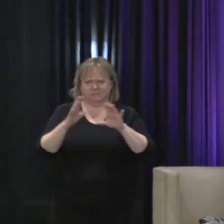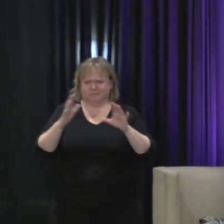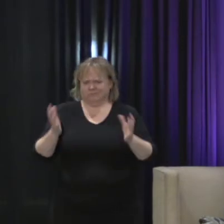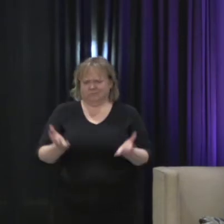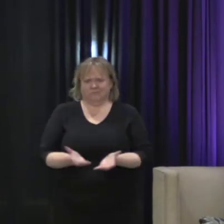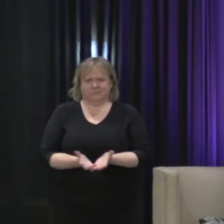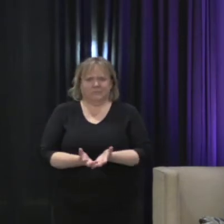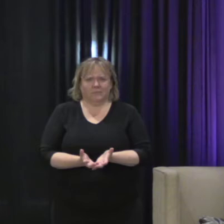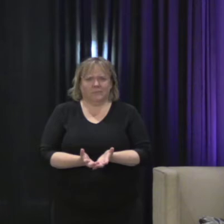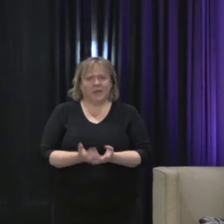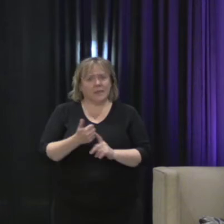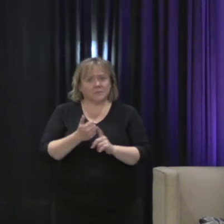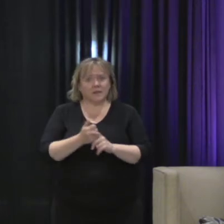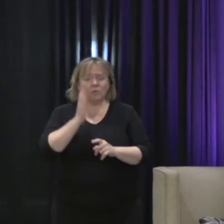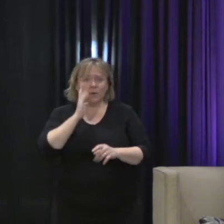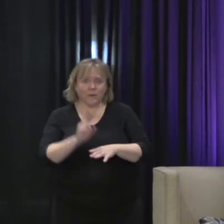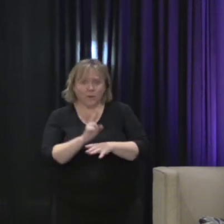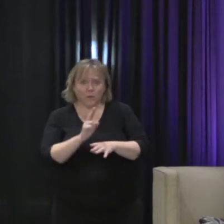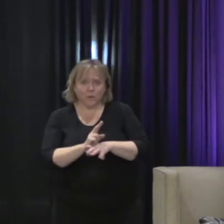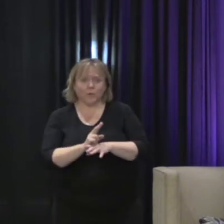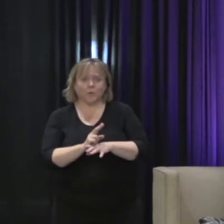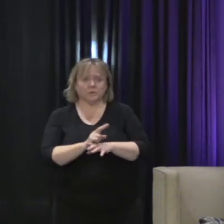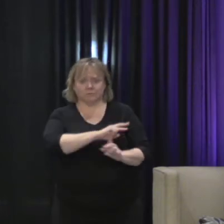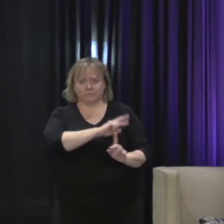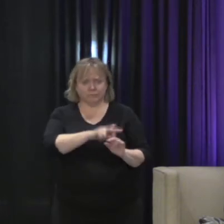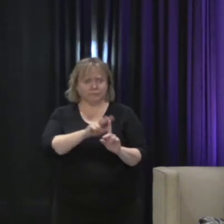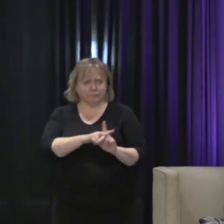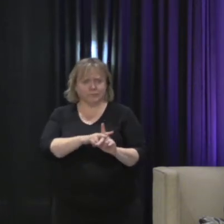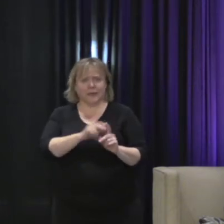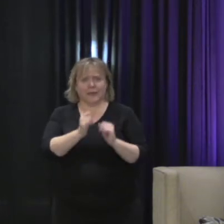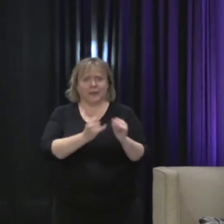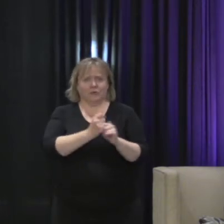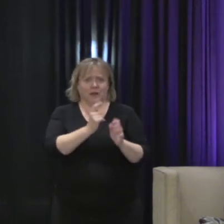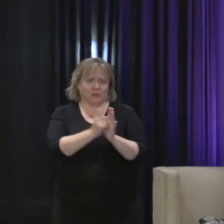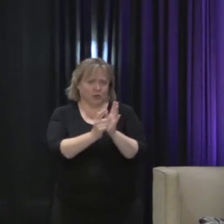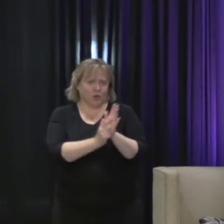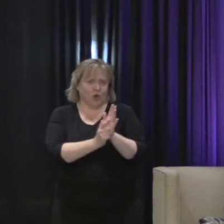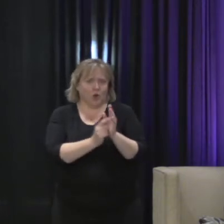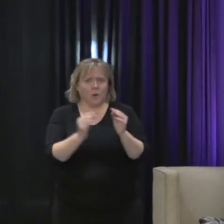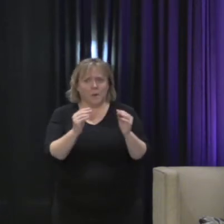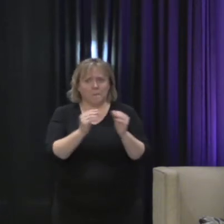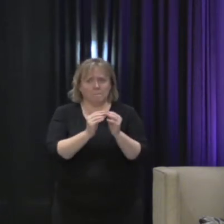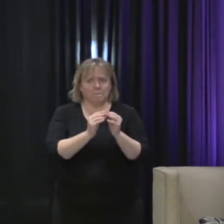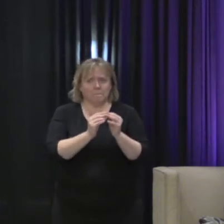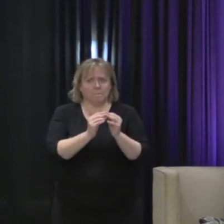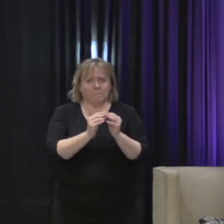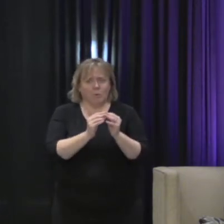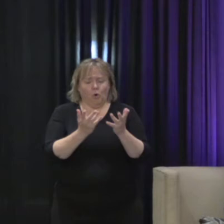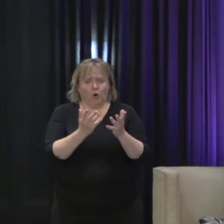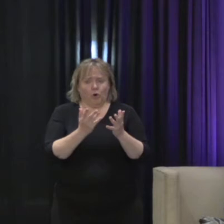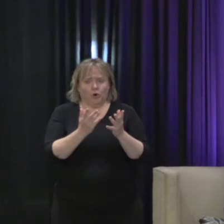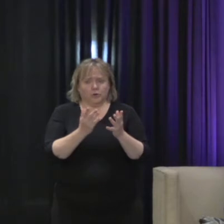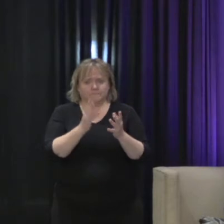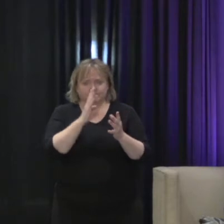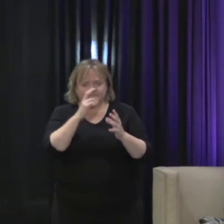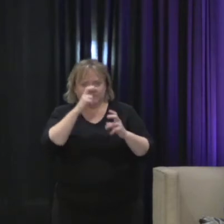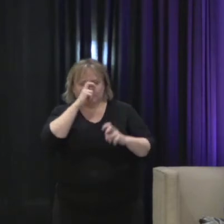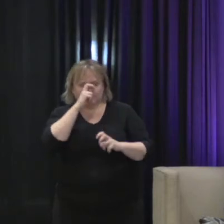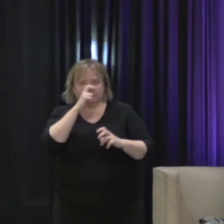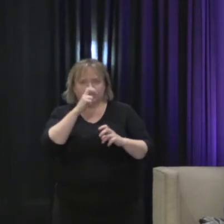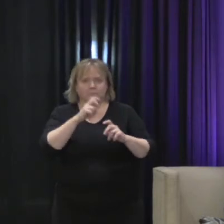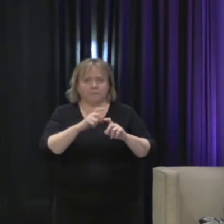are relying on international law in a much more strict and faithful way than the United States.